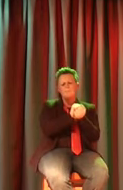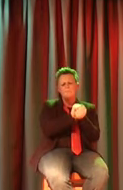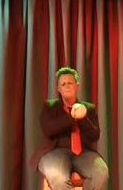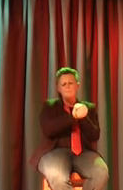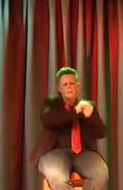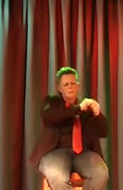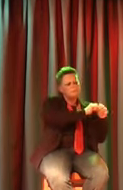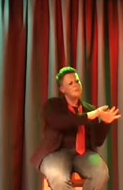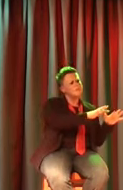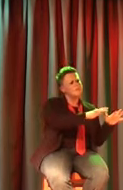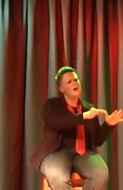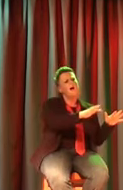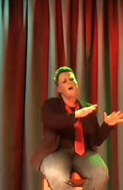behind,